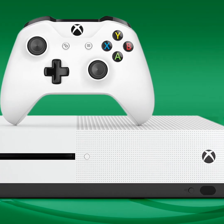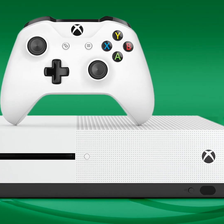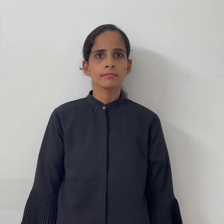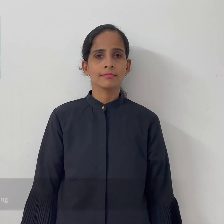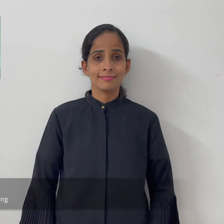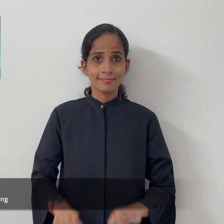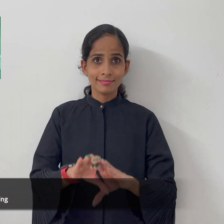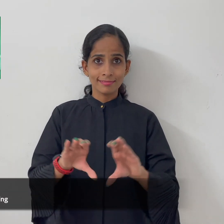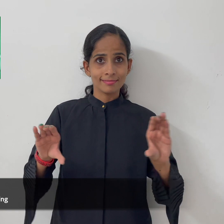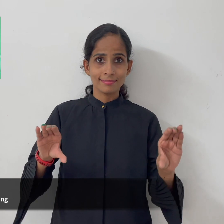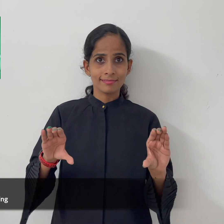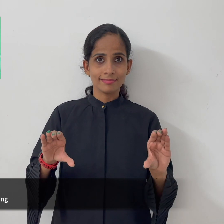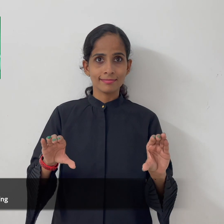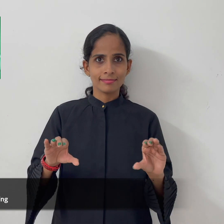camera-box